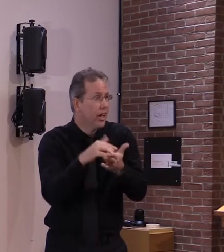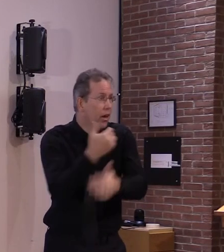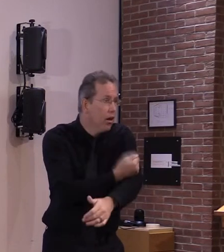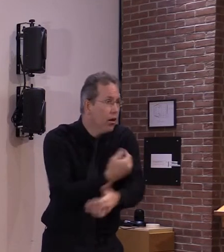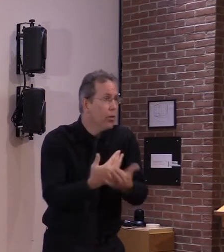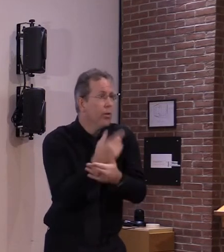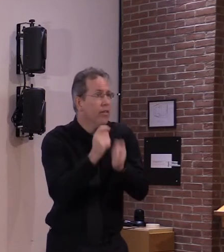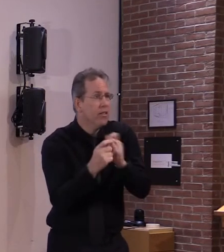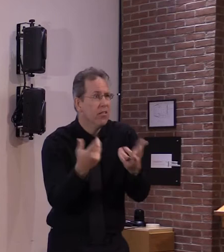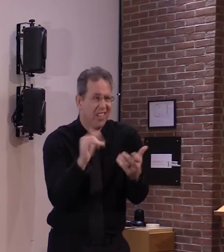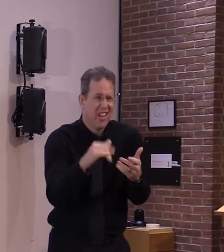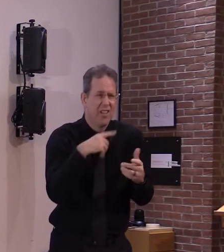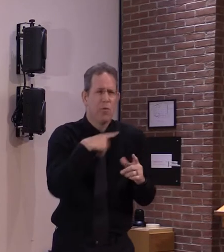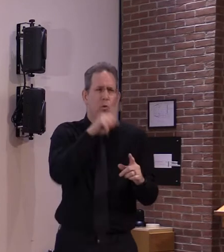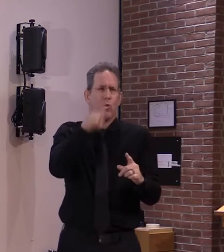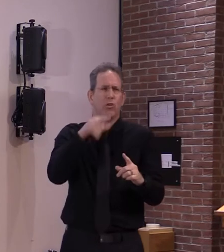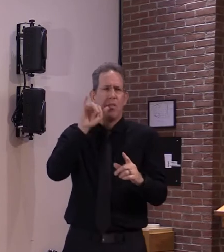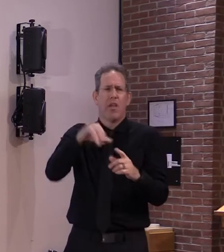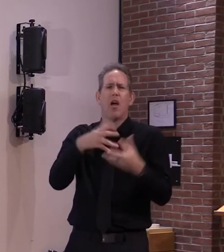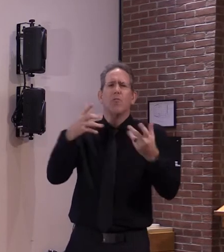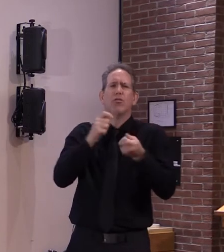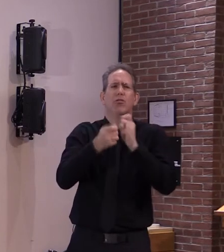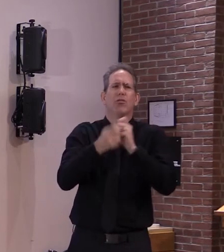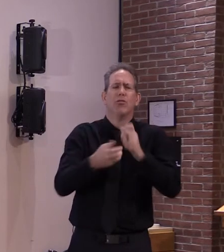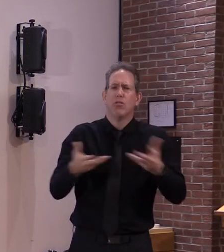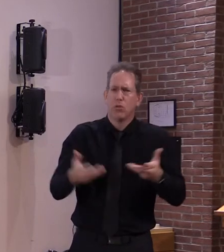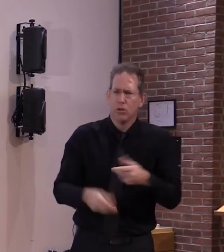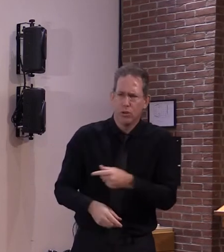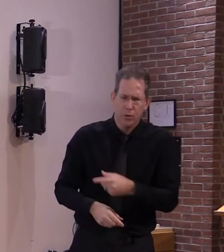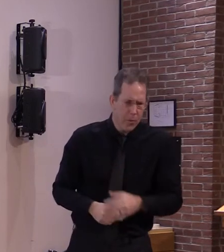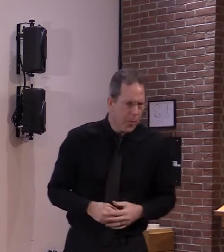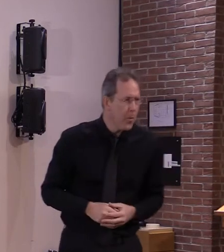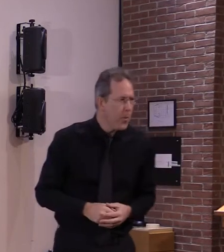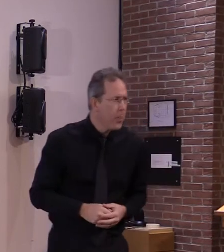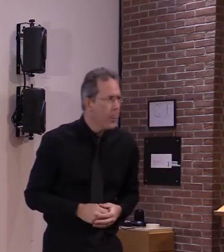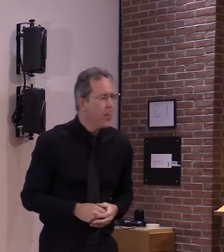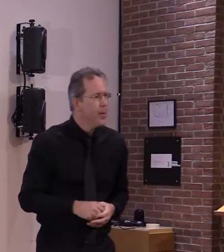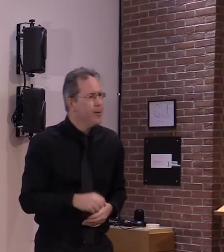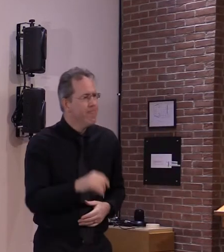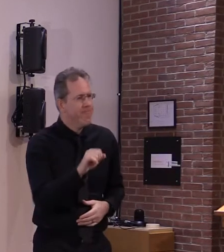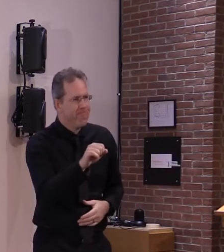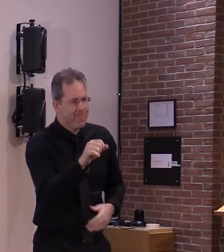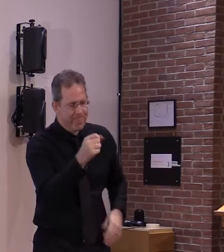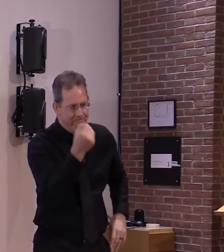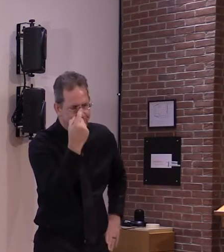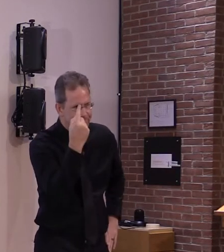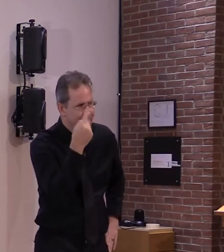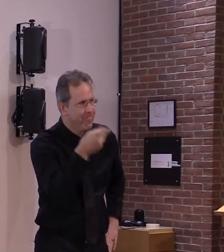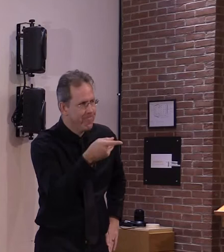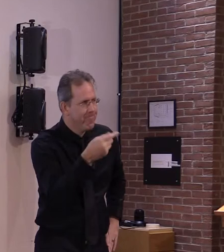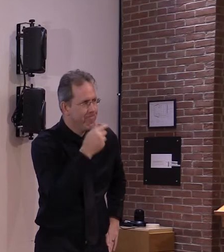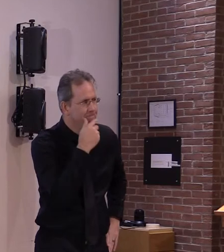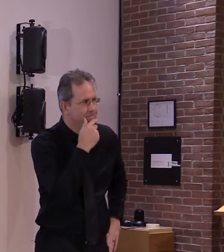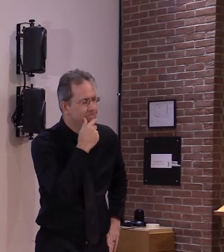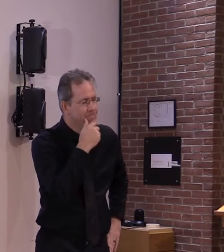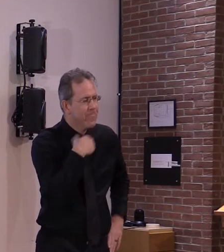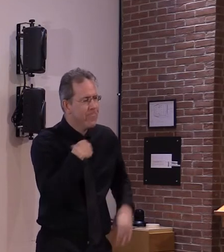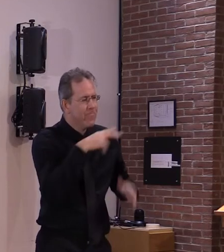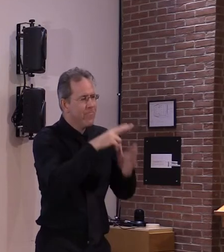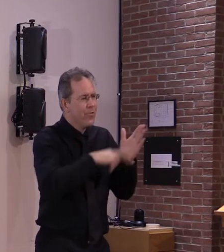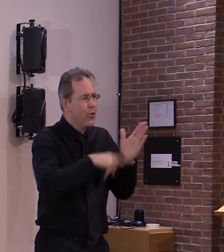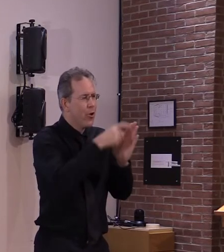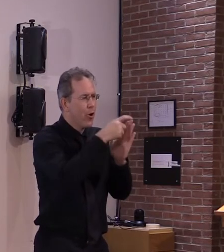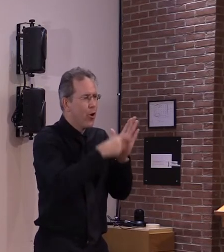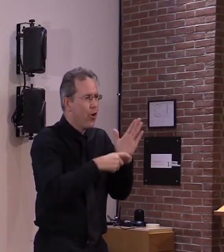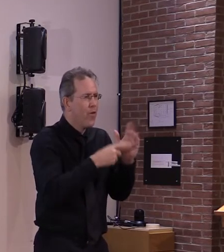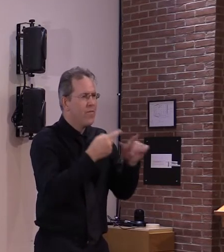and and so i probably know as much or as little as you you know based on just what's in the news